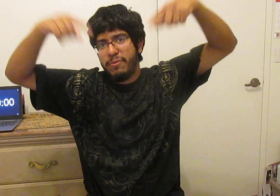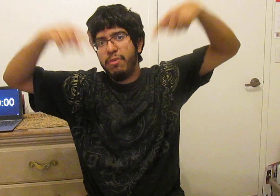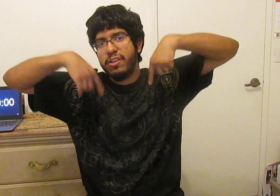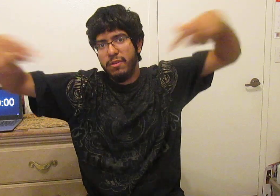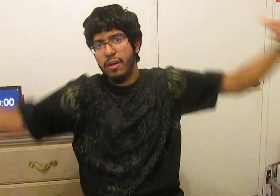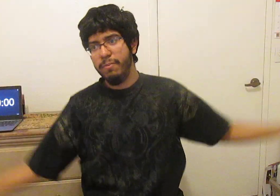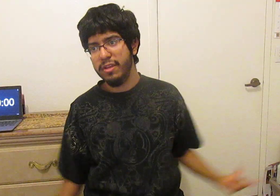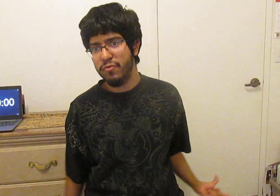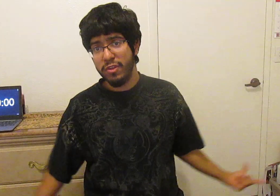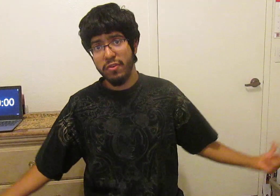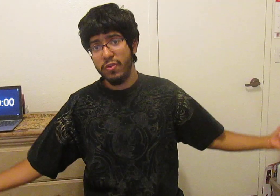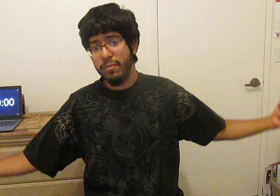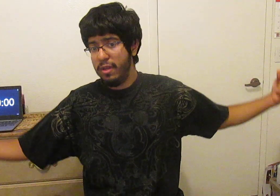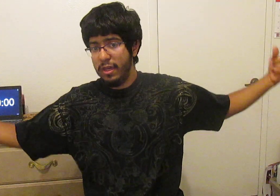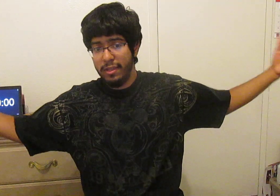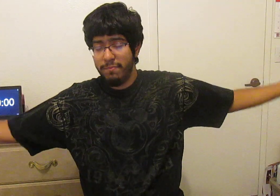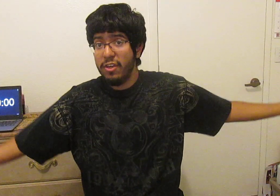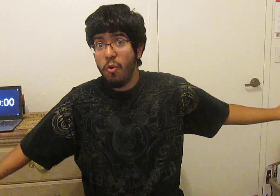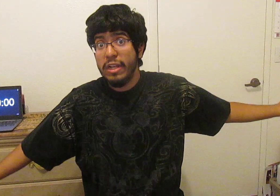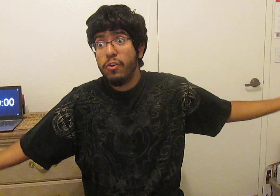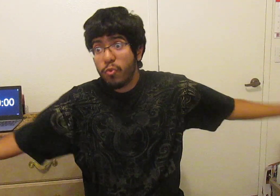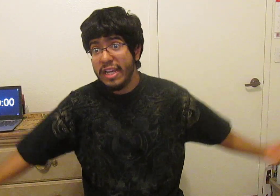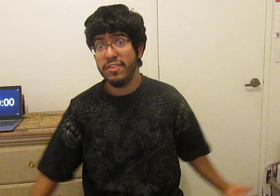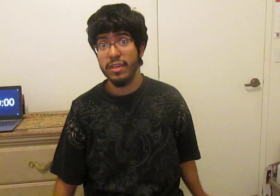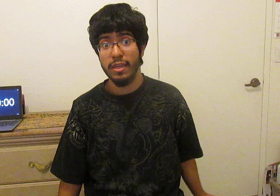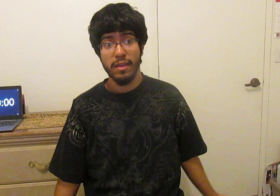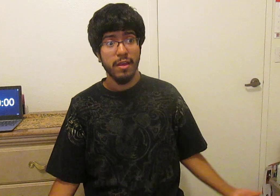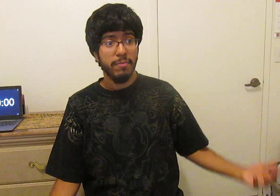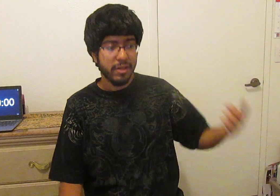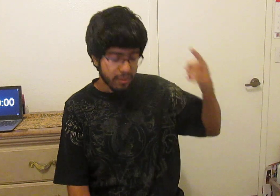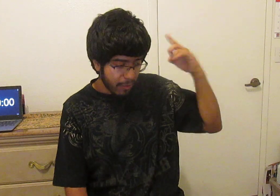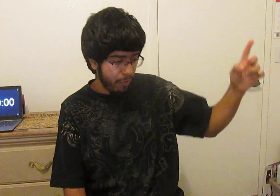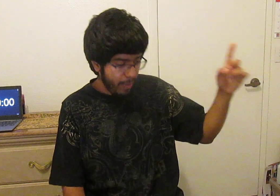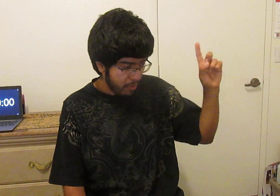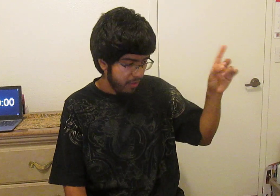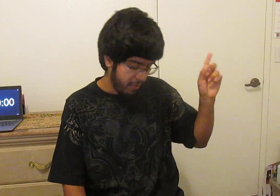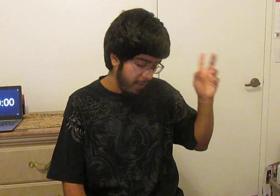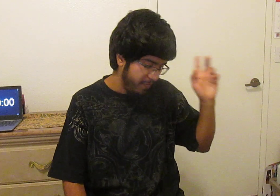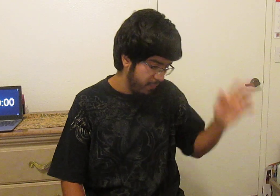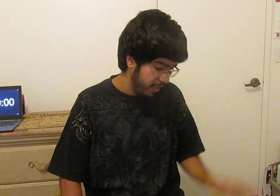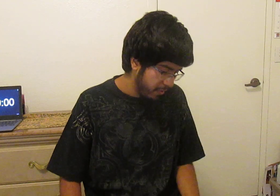box below because with YouTube it's been going crazy because of my woodpecker detective office videos